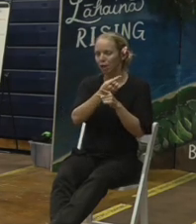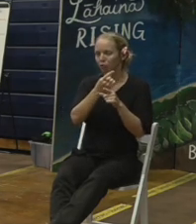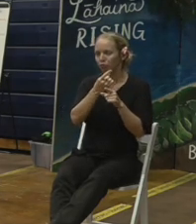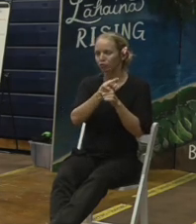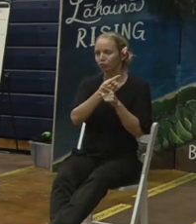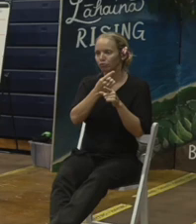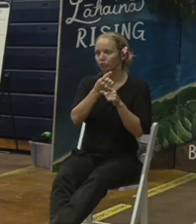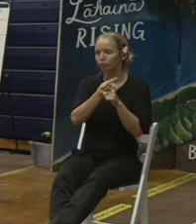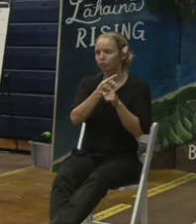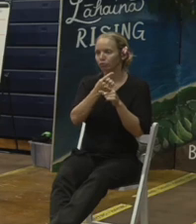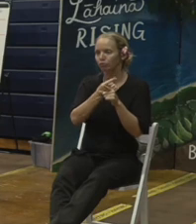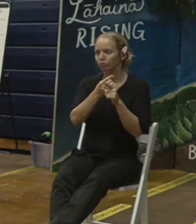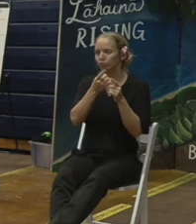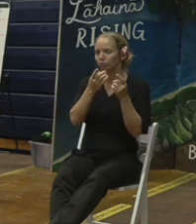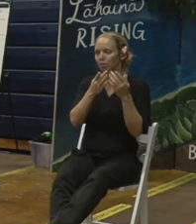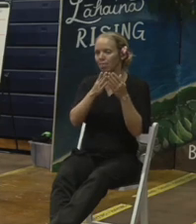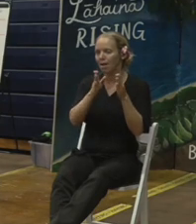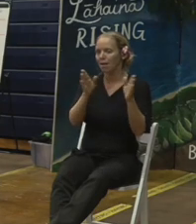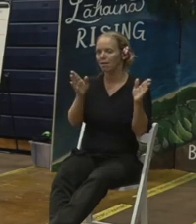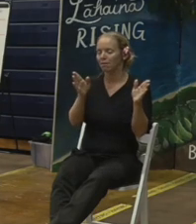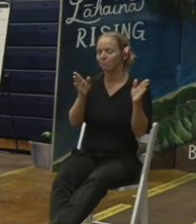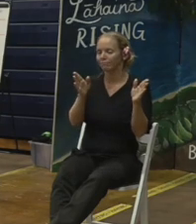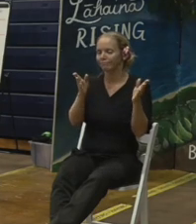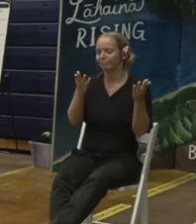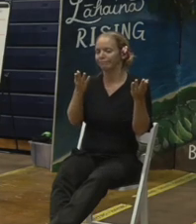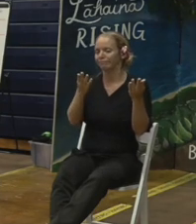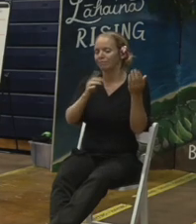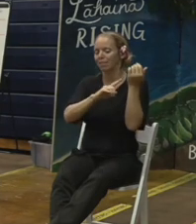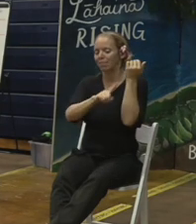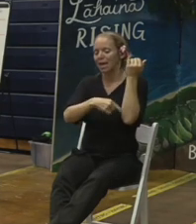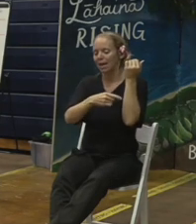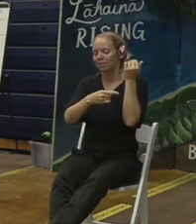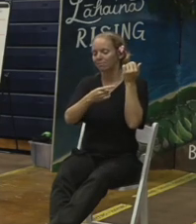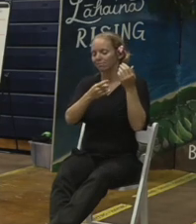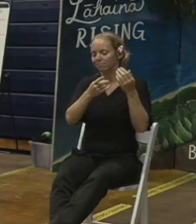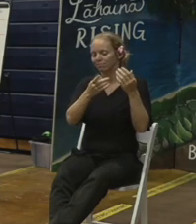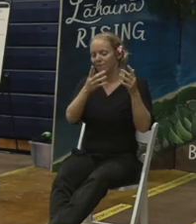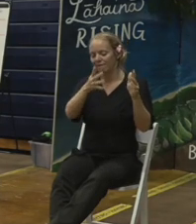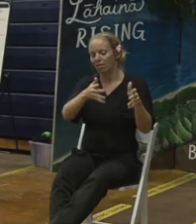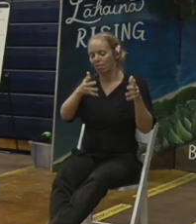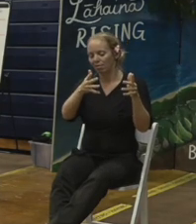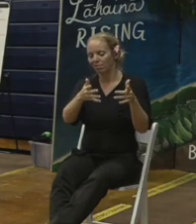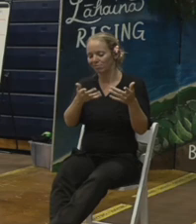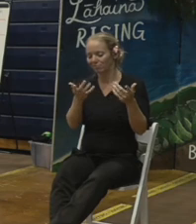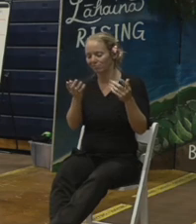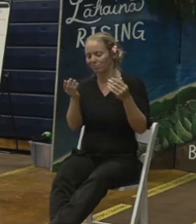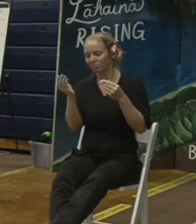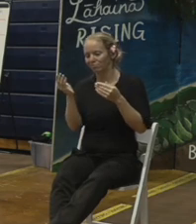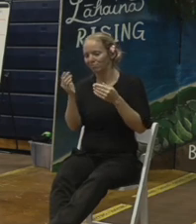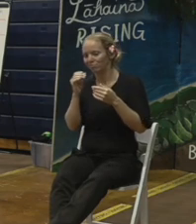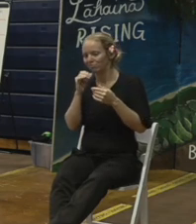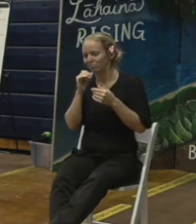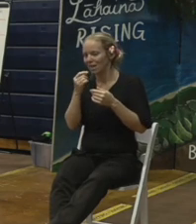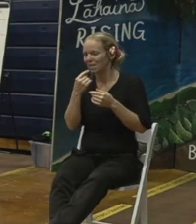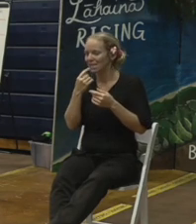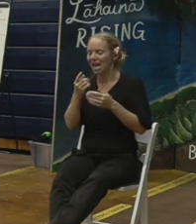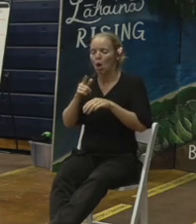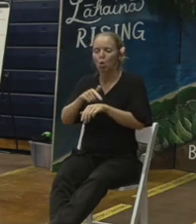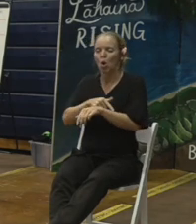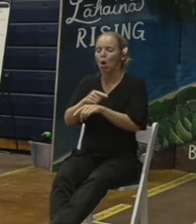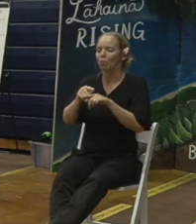does that answer the question as best as you could okay thanks Shane this might be for you